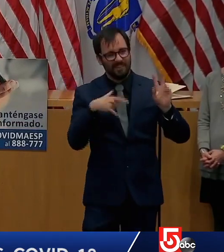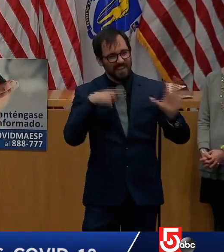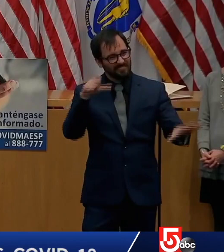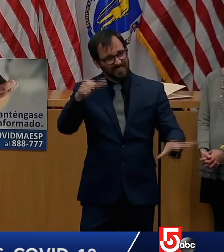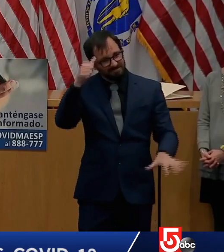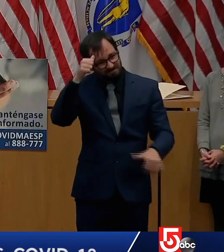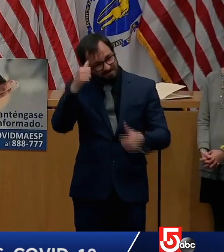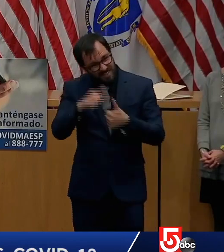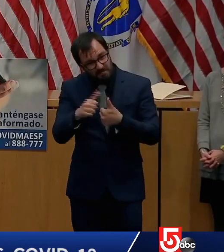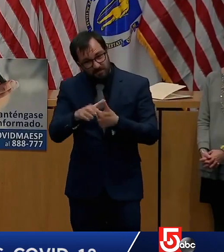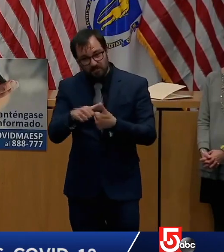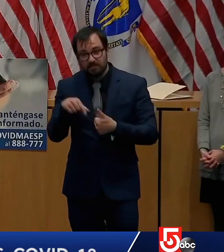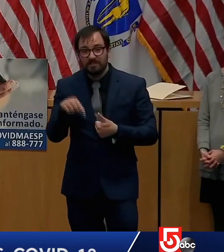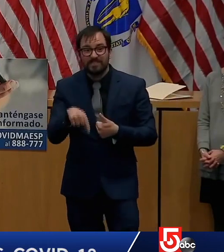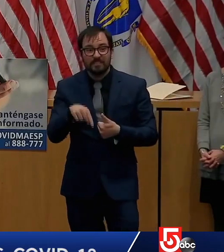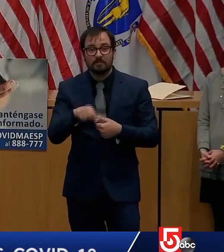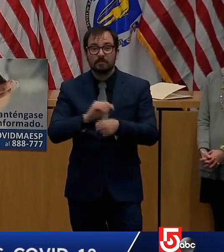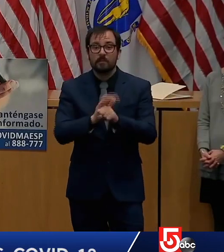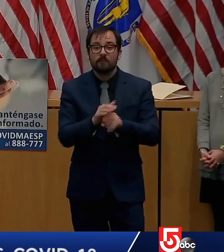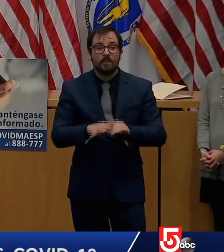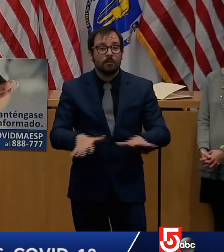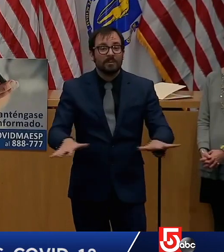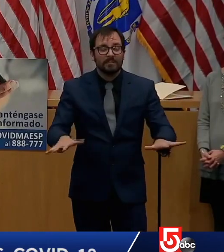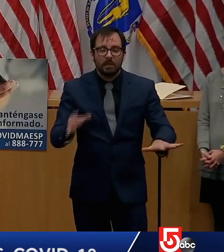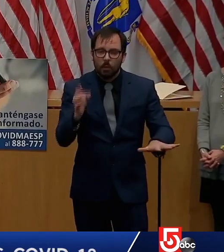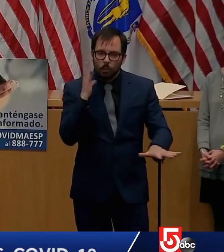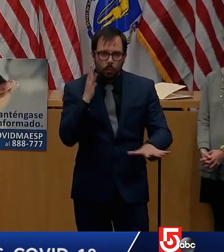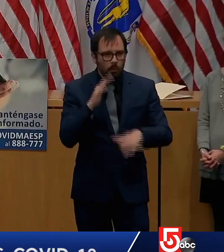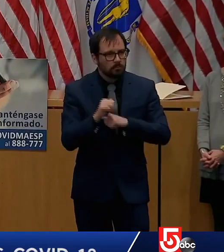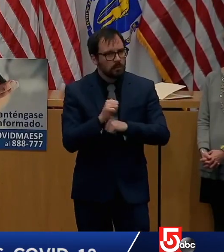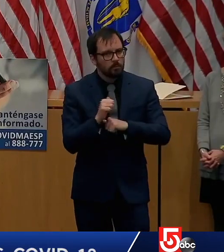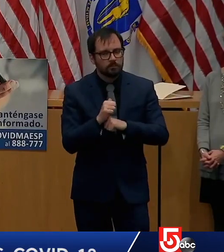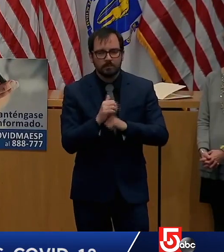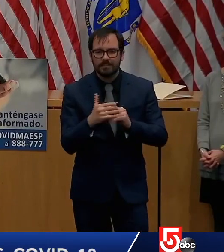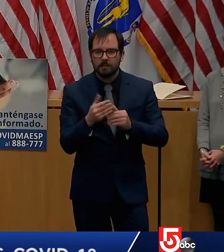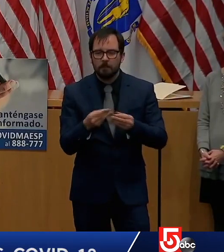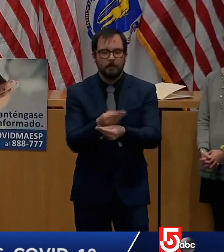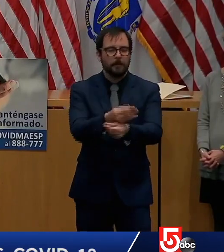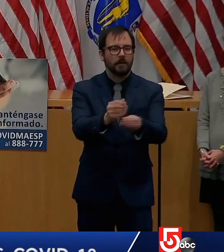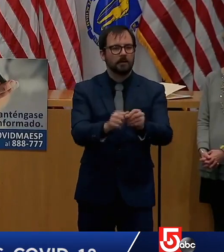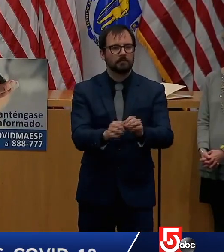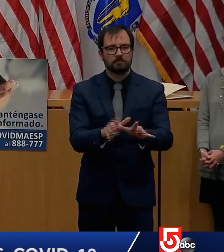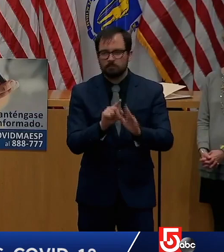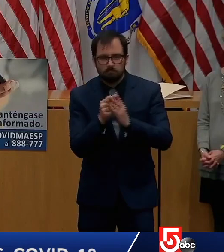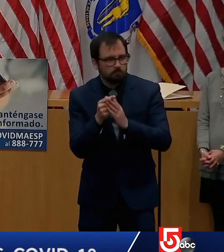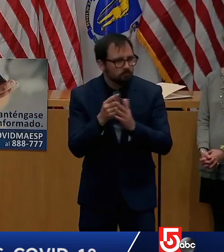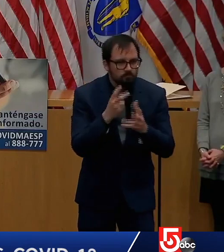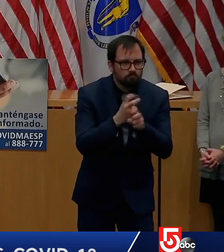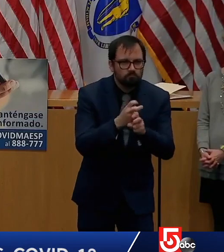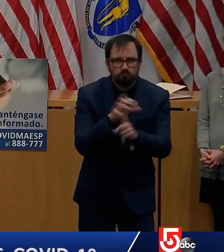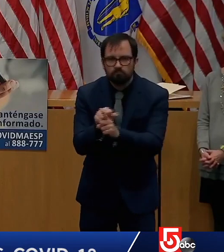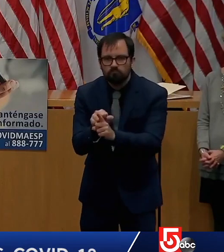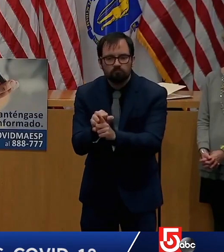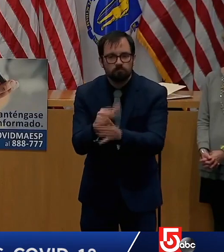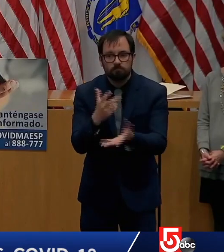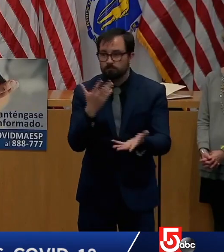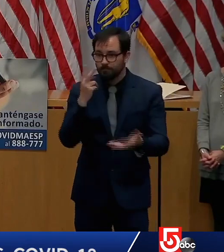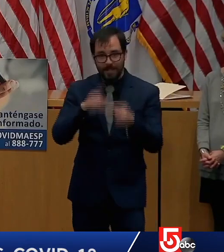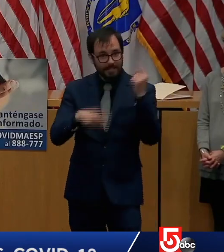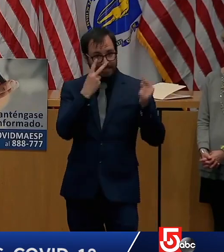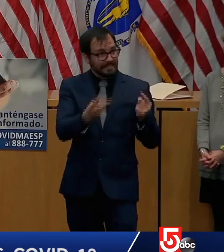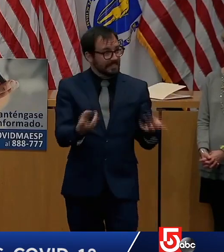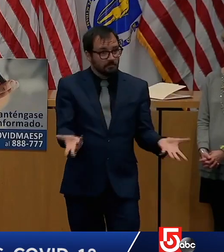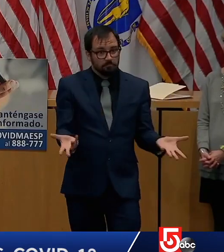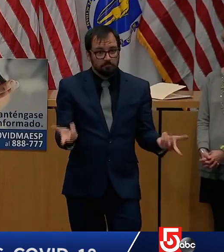It's a very contagious virus. And in many cases it's invisible. No one can figure out exactly how many of the people who